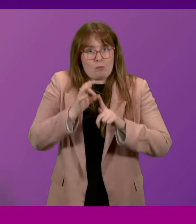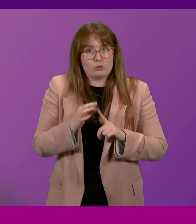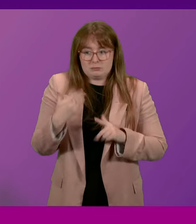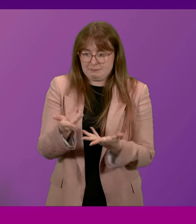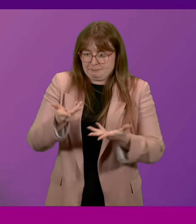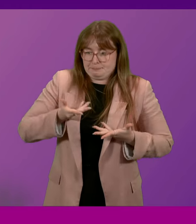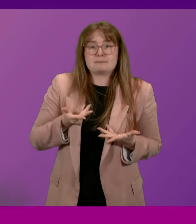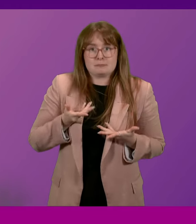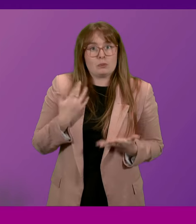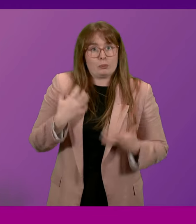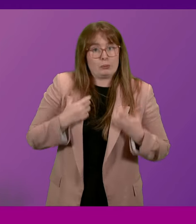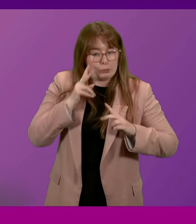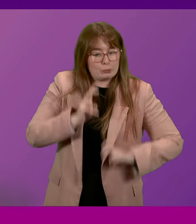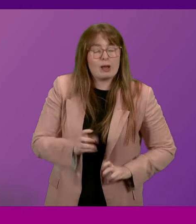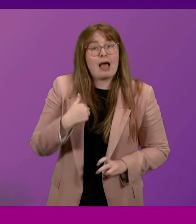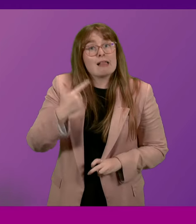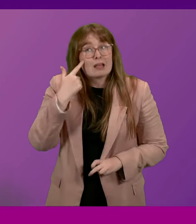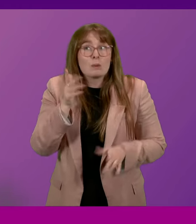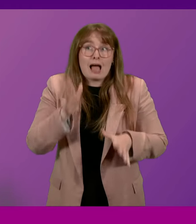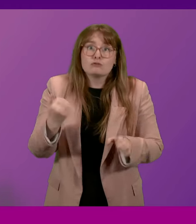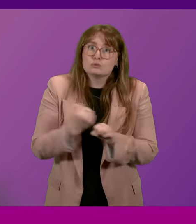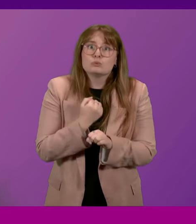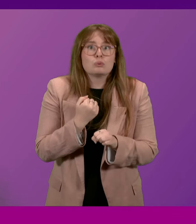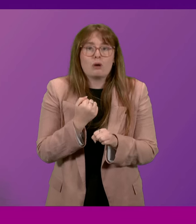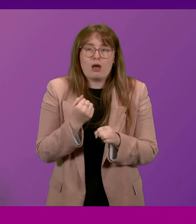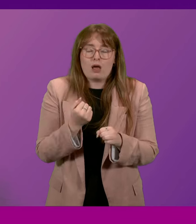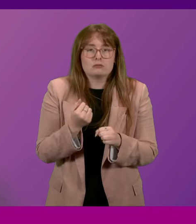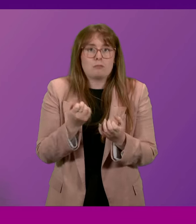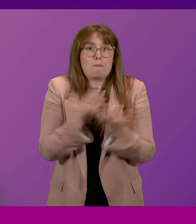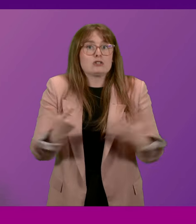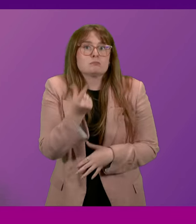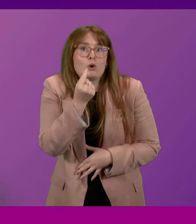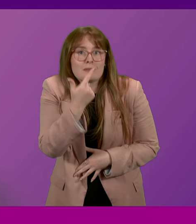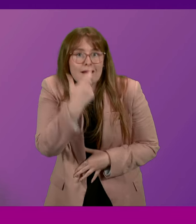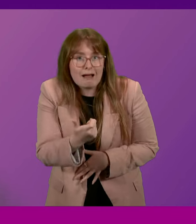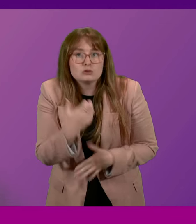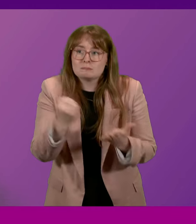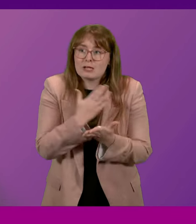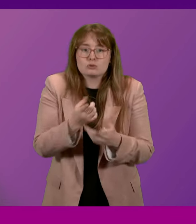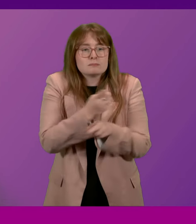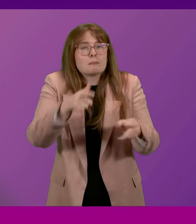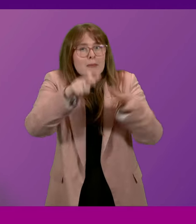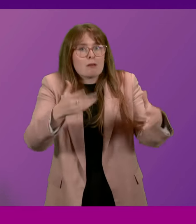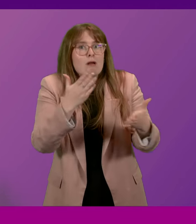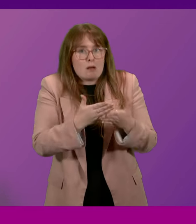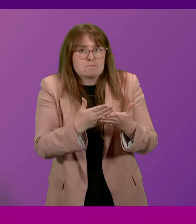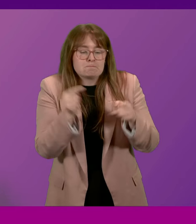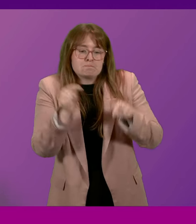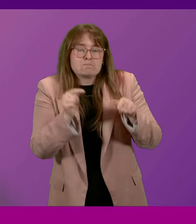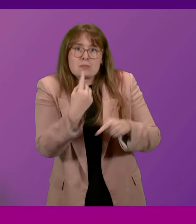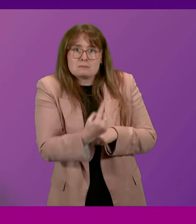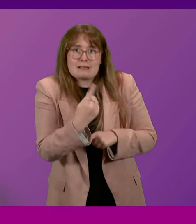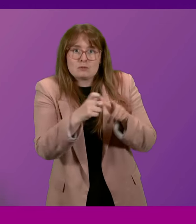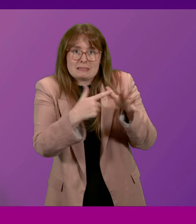she brings forward. I think we need to do all that we possibly can do to ensure that those who experience domestic abuse